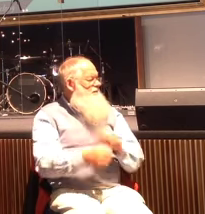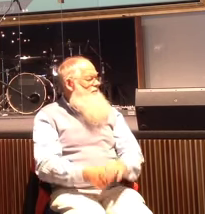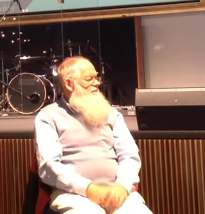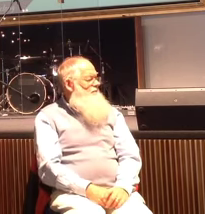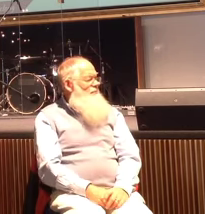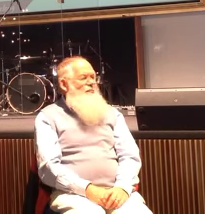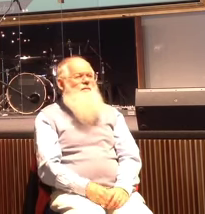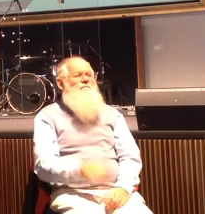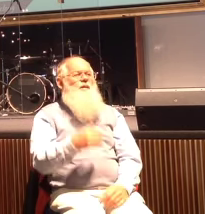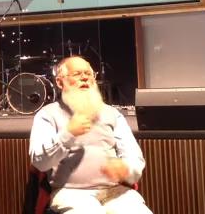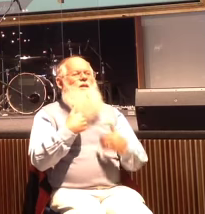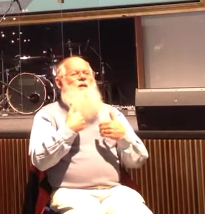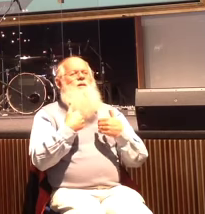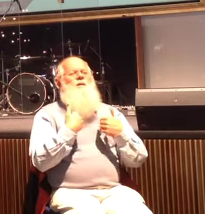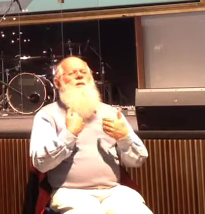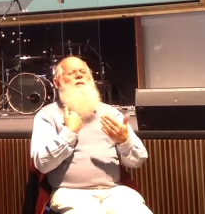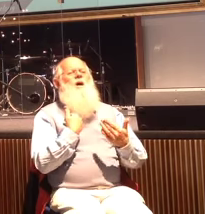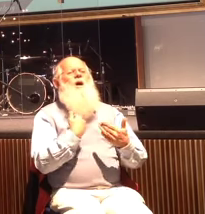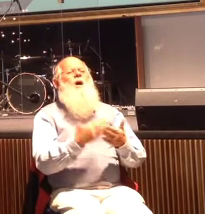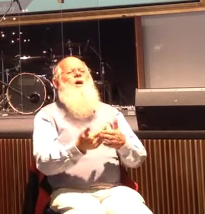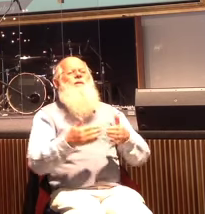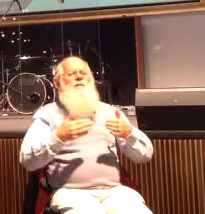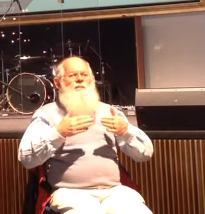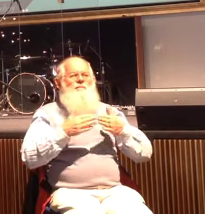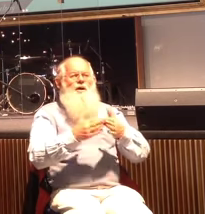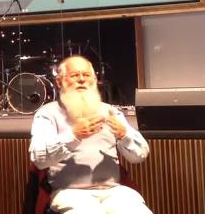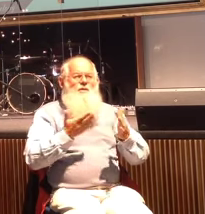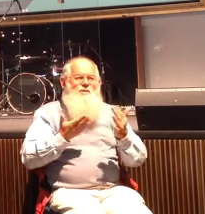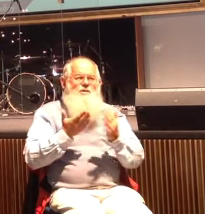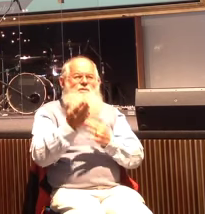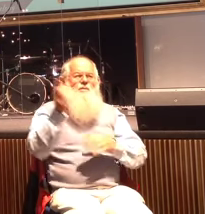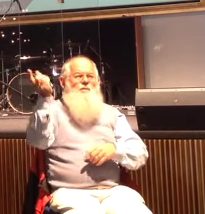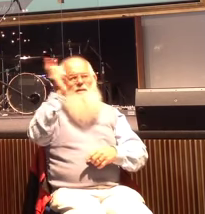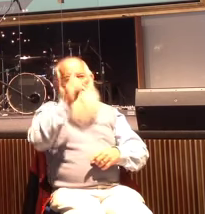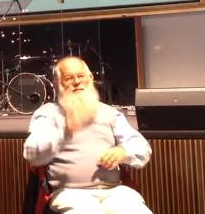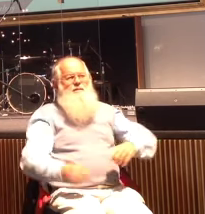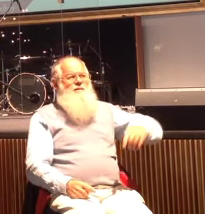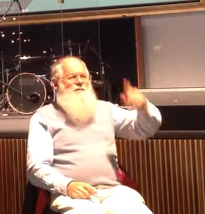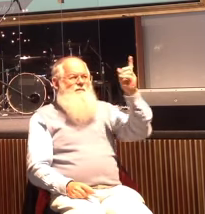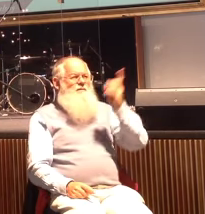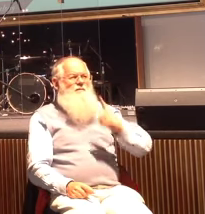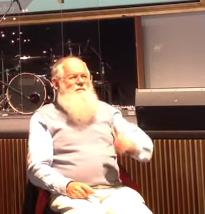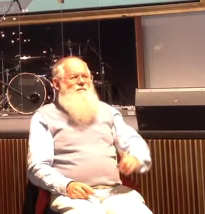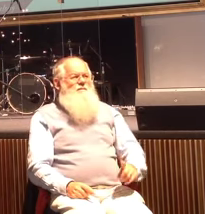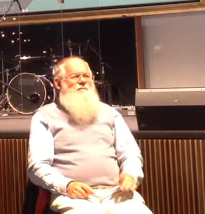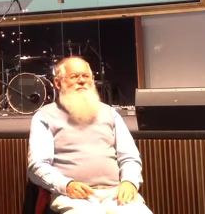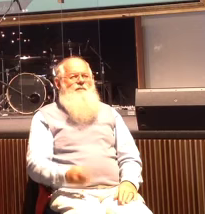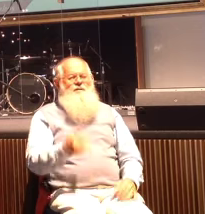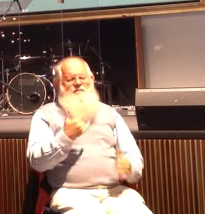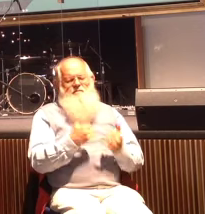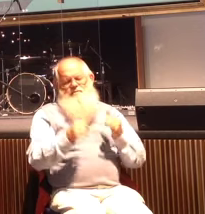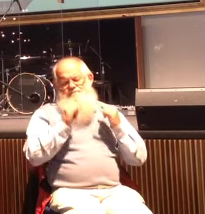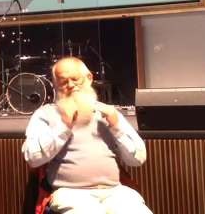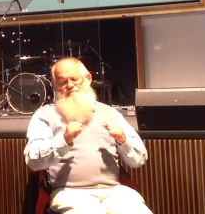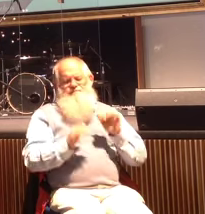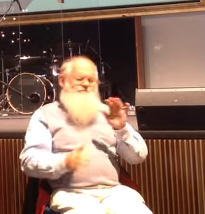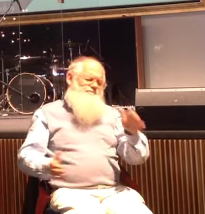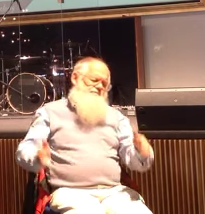and they've gone through a storm. Now, I am a very, very poor swimmer, and I have been on a boat